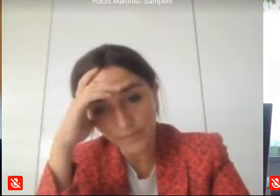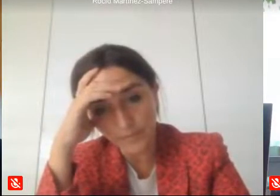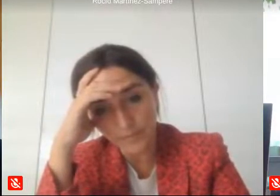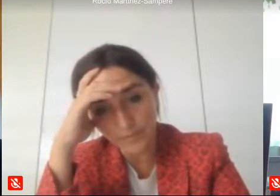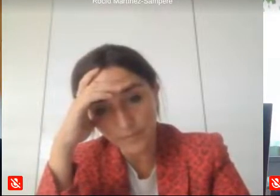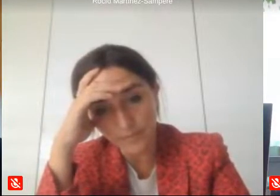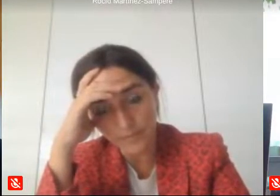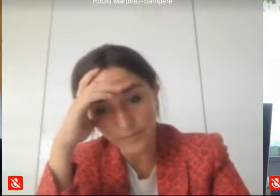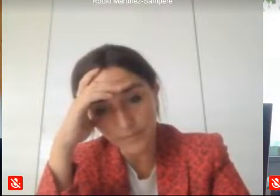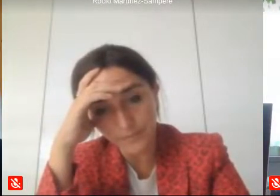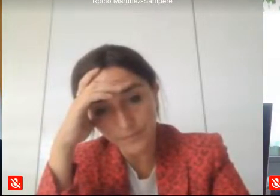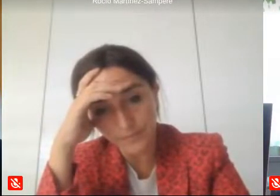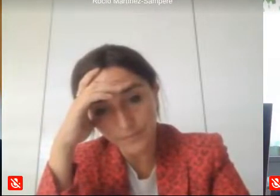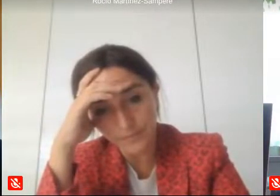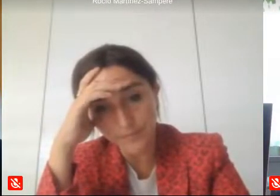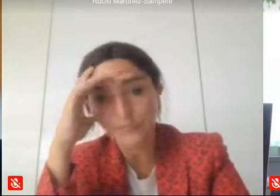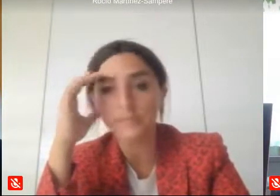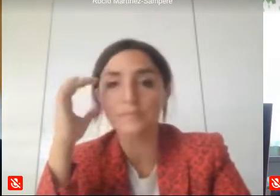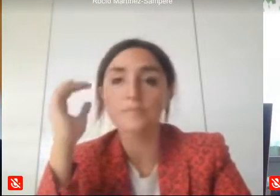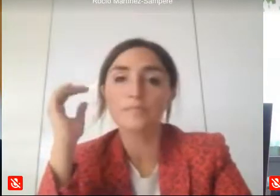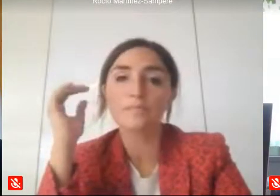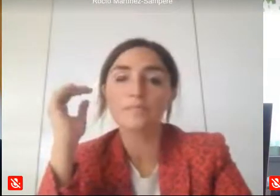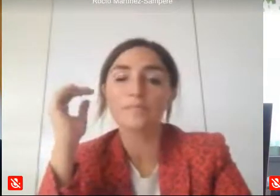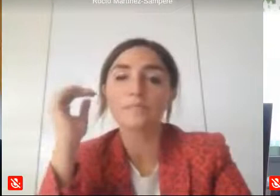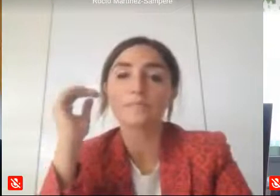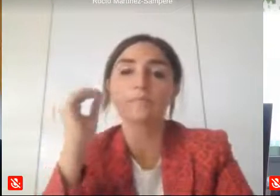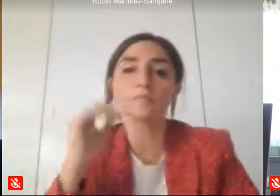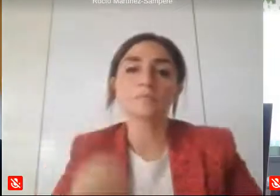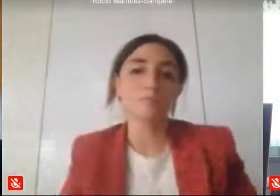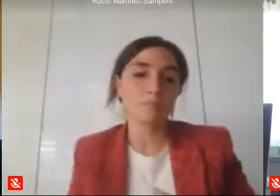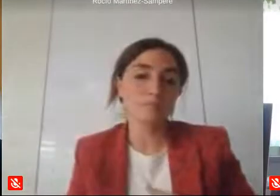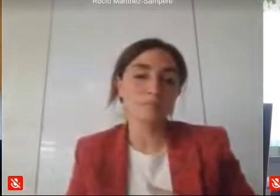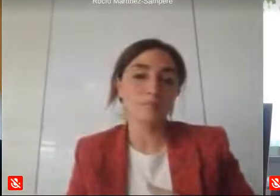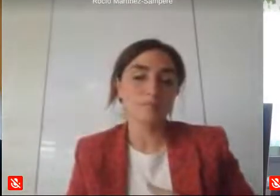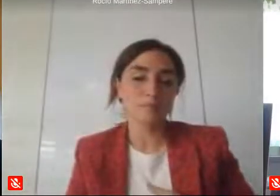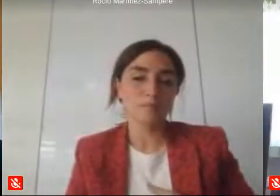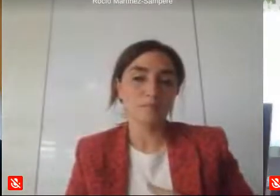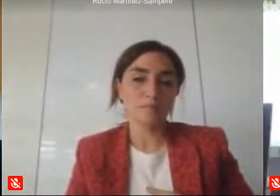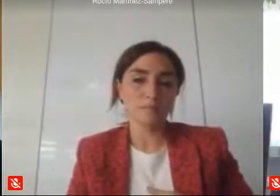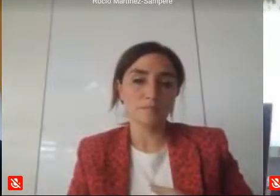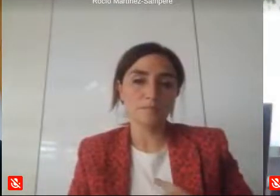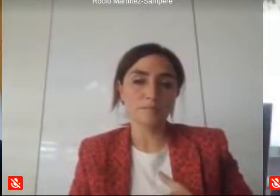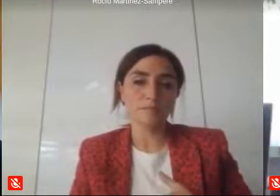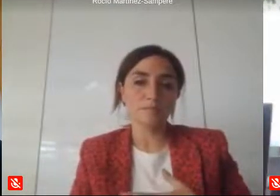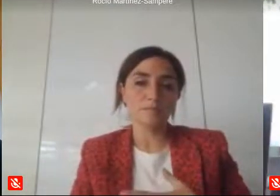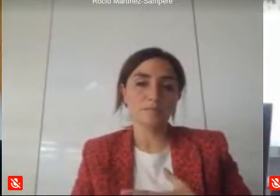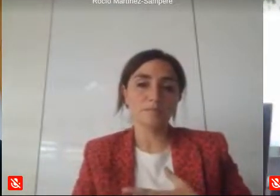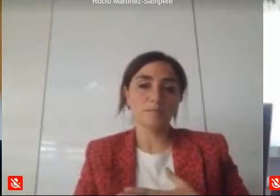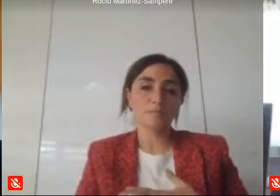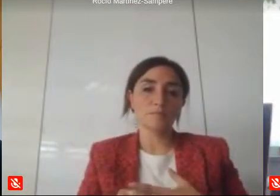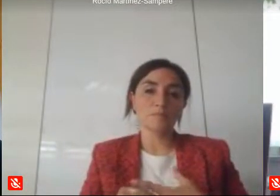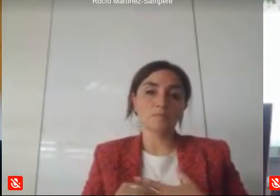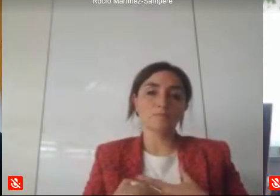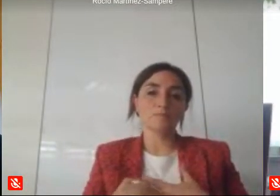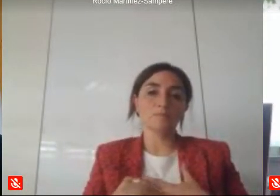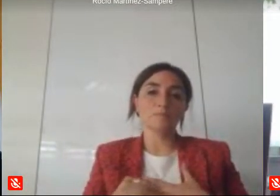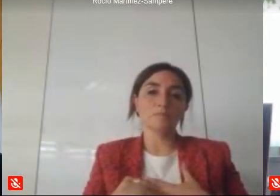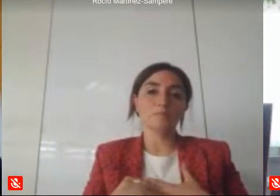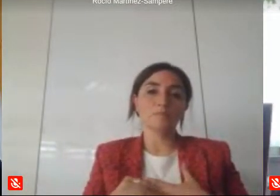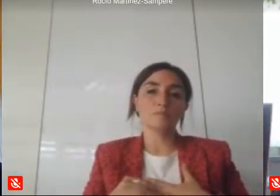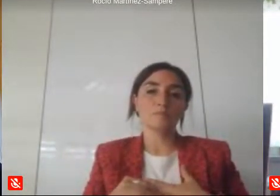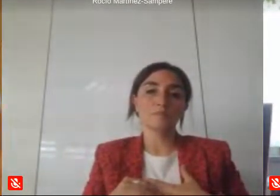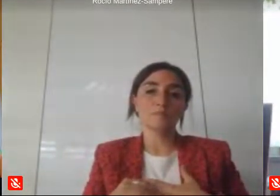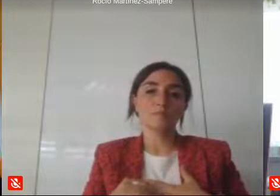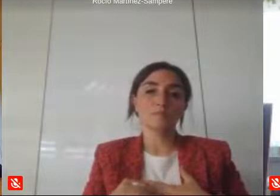maybe unemployed, still under pressure, doesn't know what exactly the future will bring or how the children might get the chances. So we see